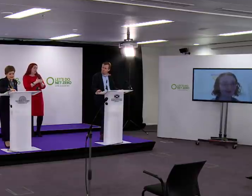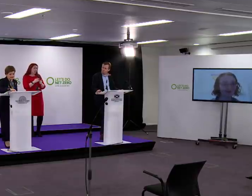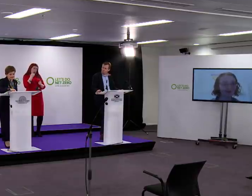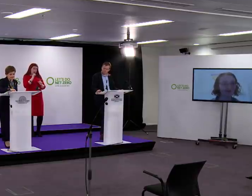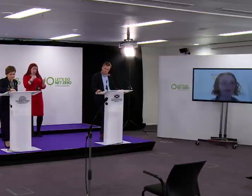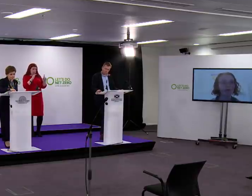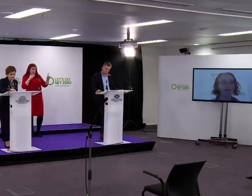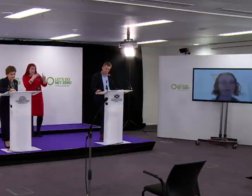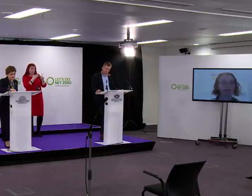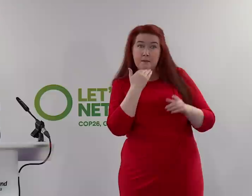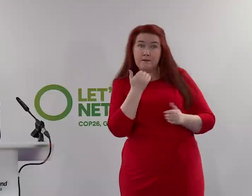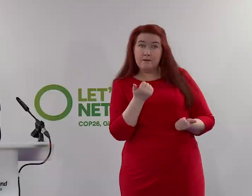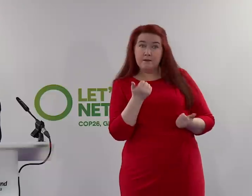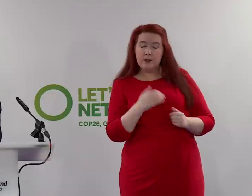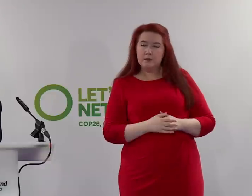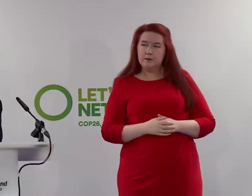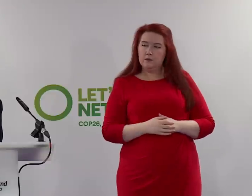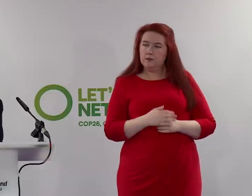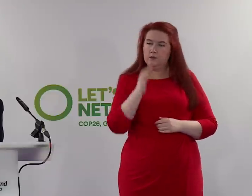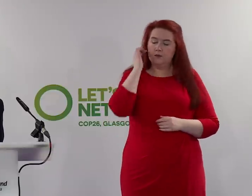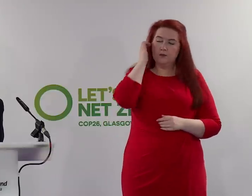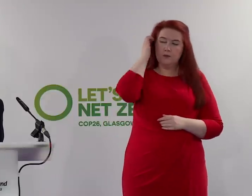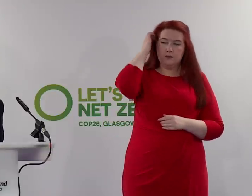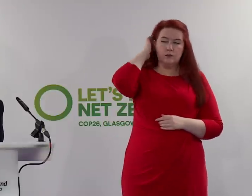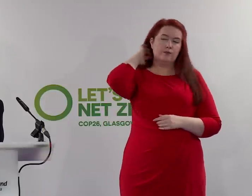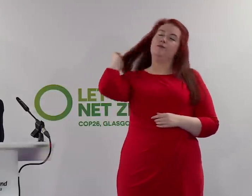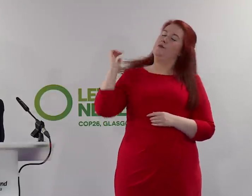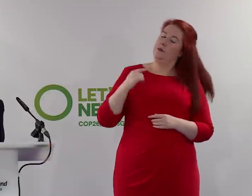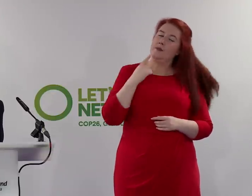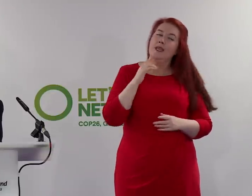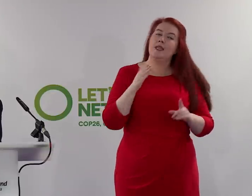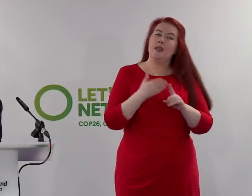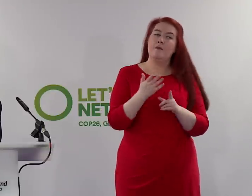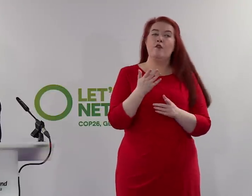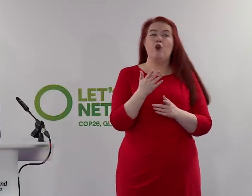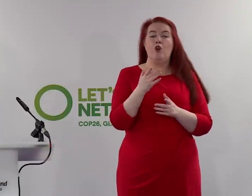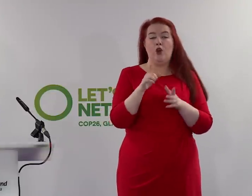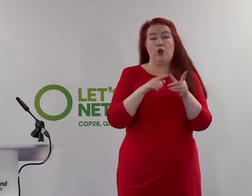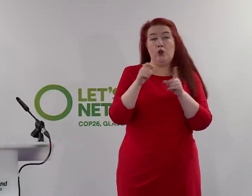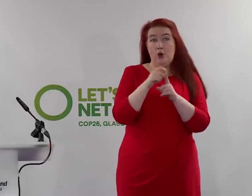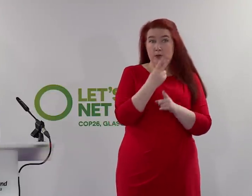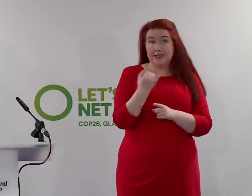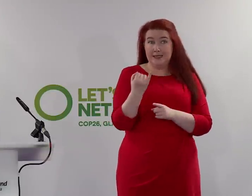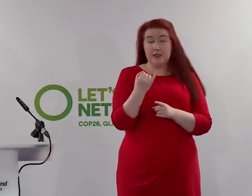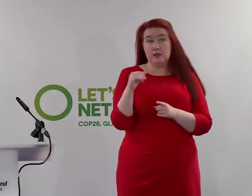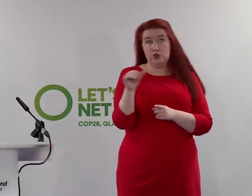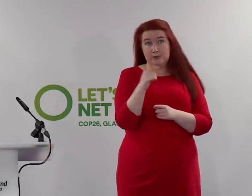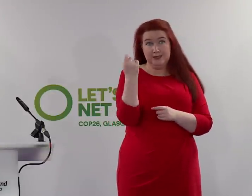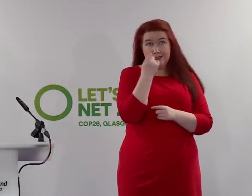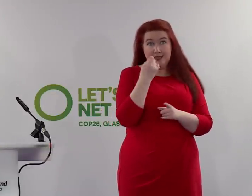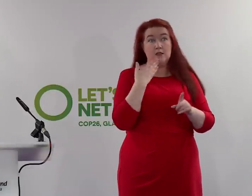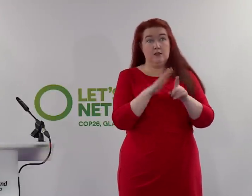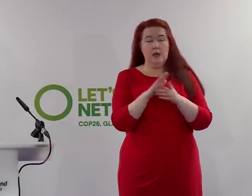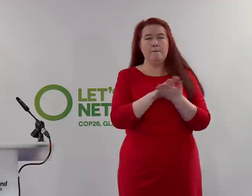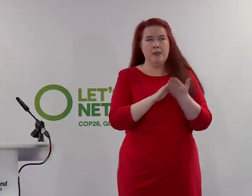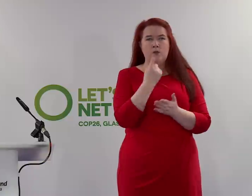view is that for COP26 to be a success, 1.5 degrees has to be